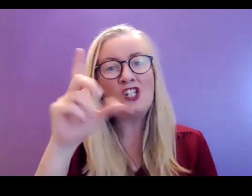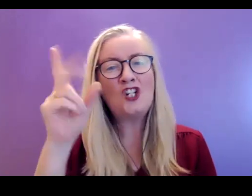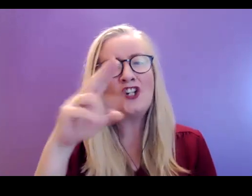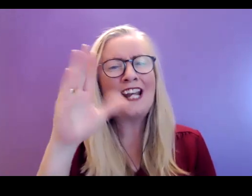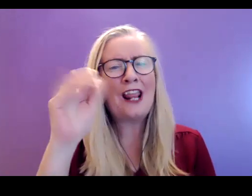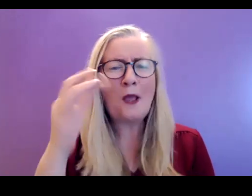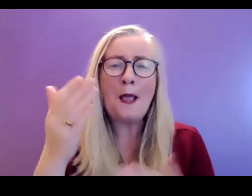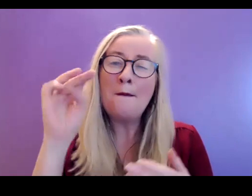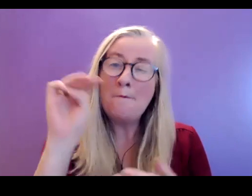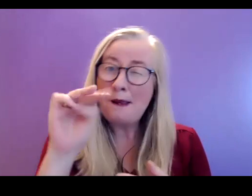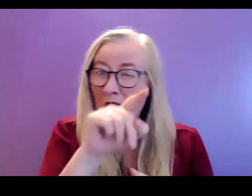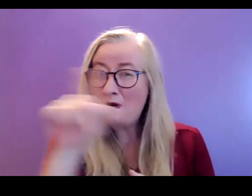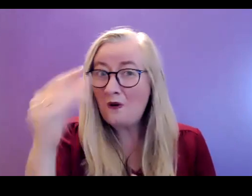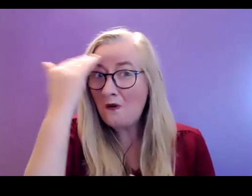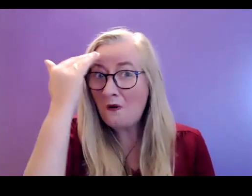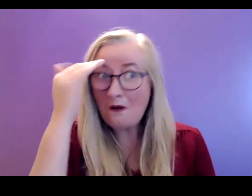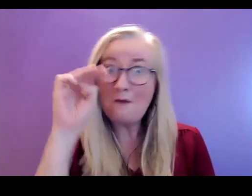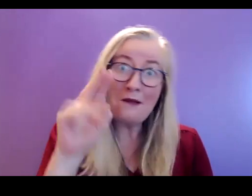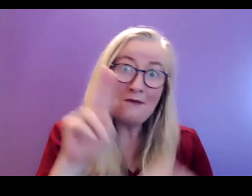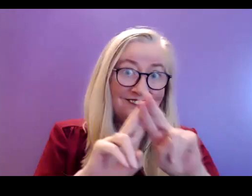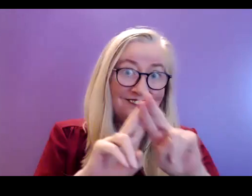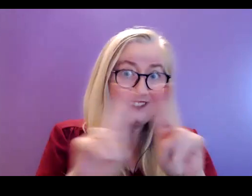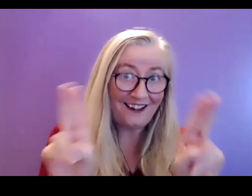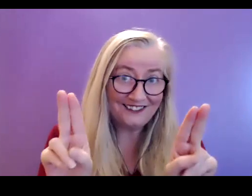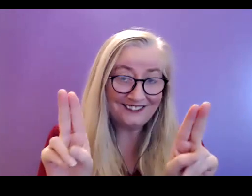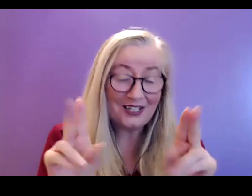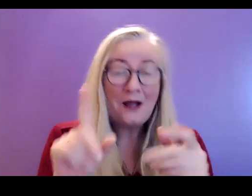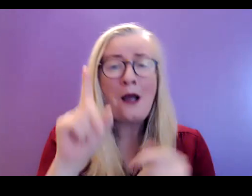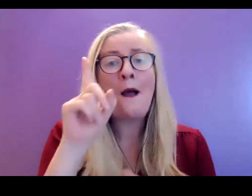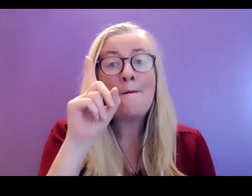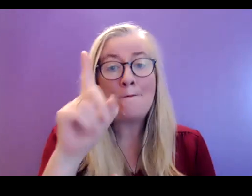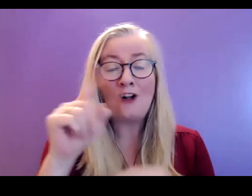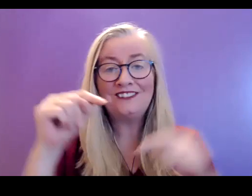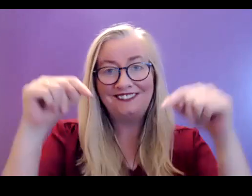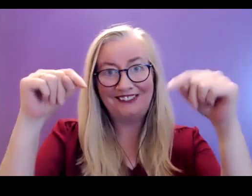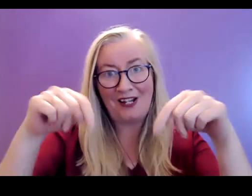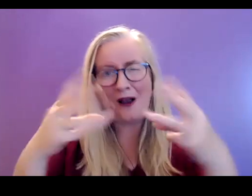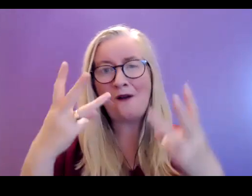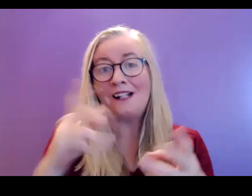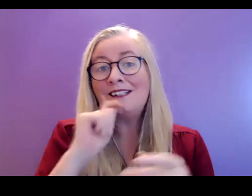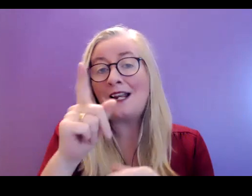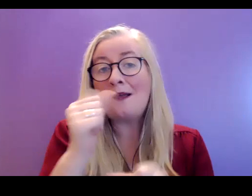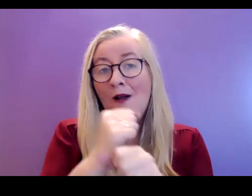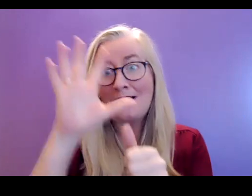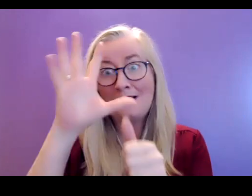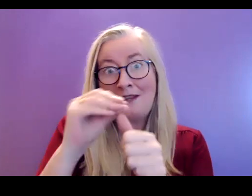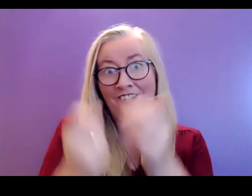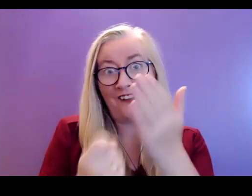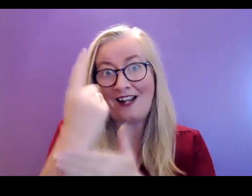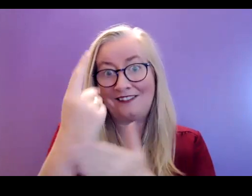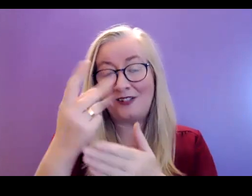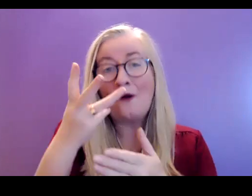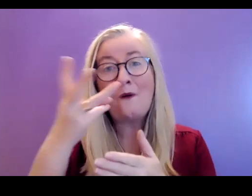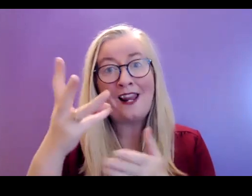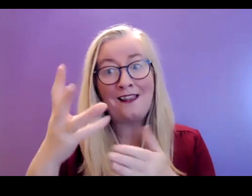be familiar with, you may not be. But what I want to do is tell you about a special event that we're holding and